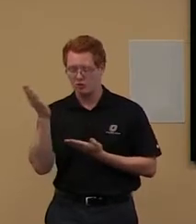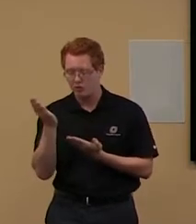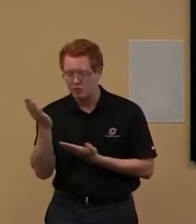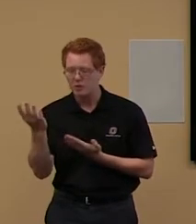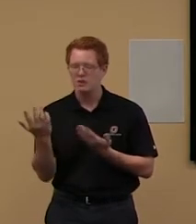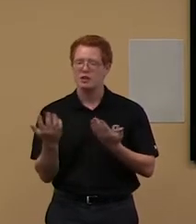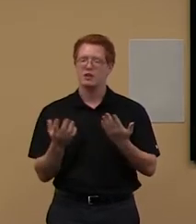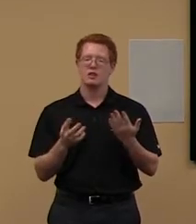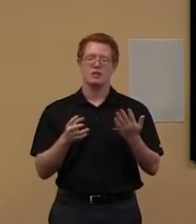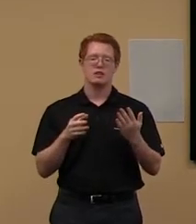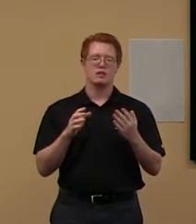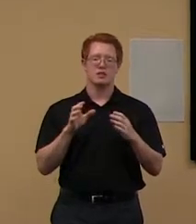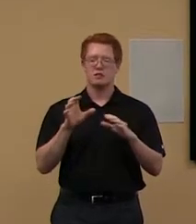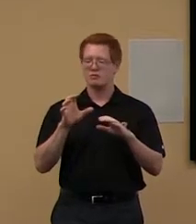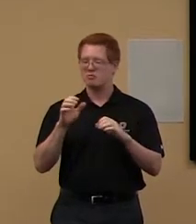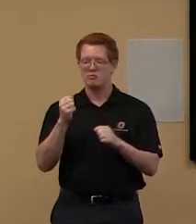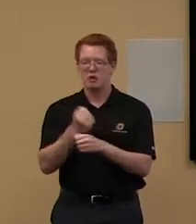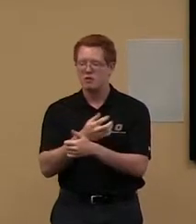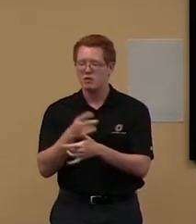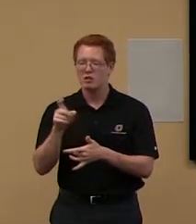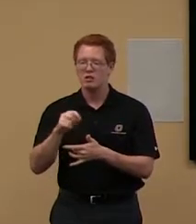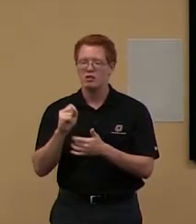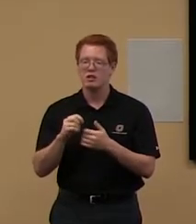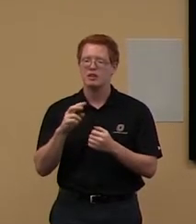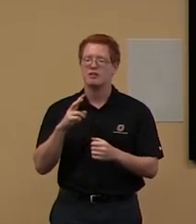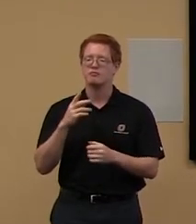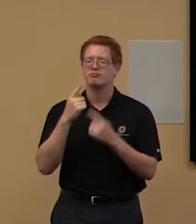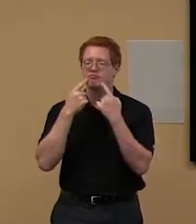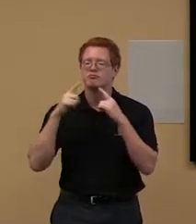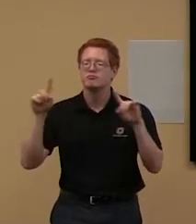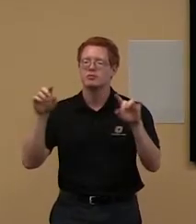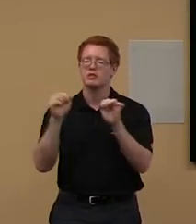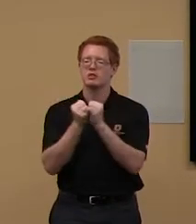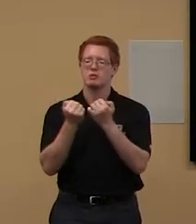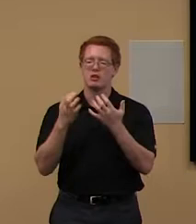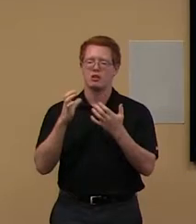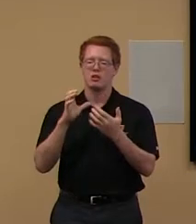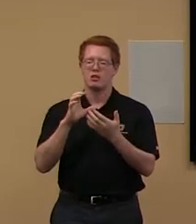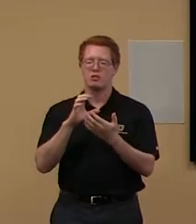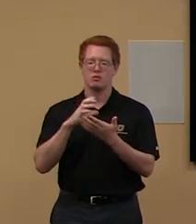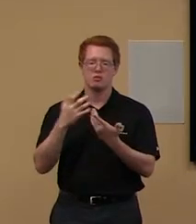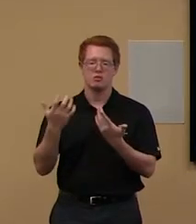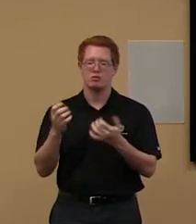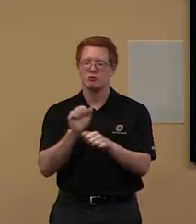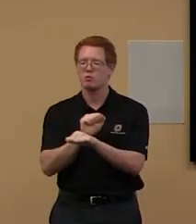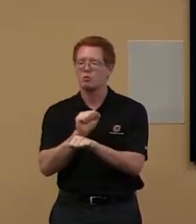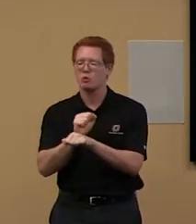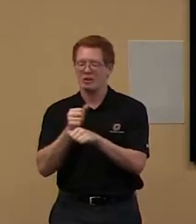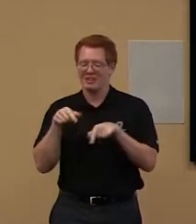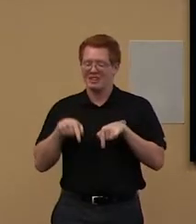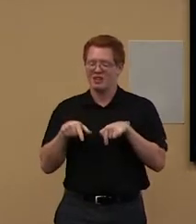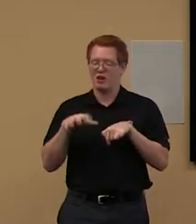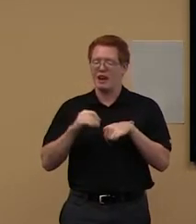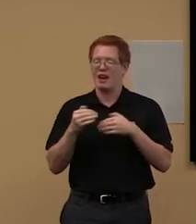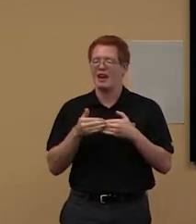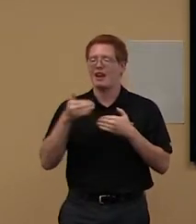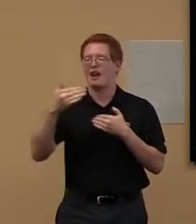to be successful in your career here and then for your career after you graduate as well.